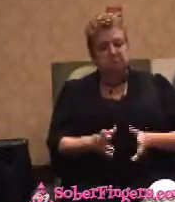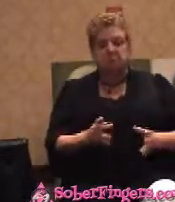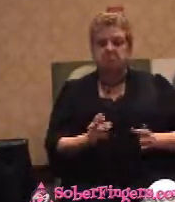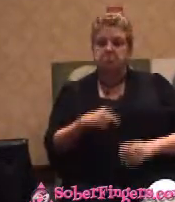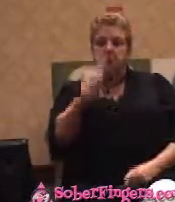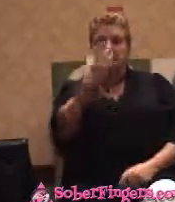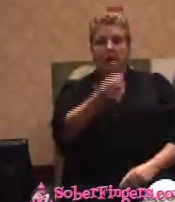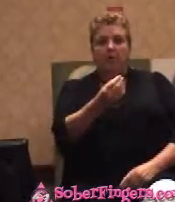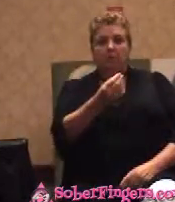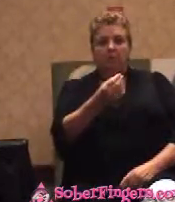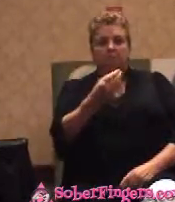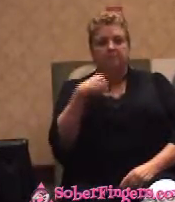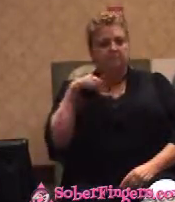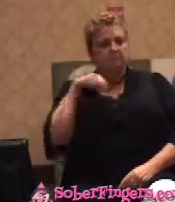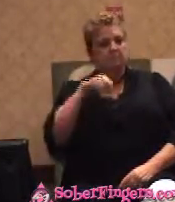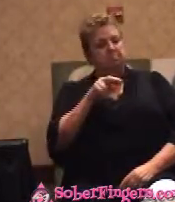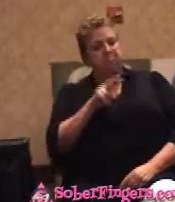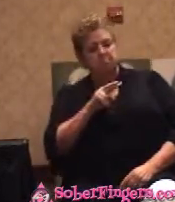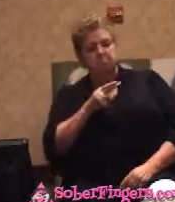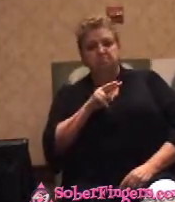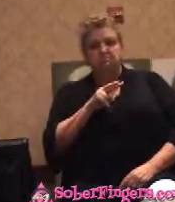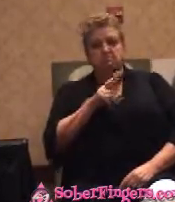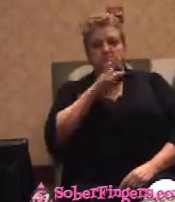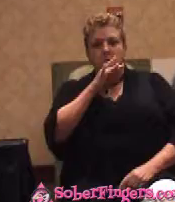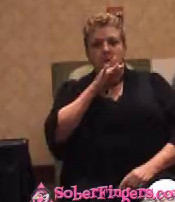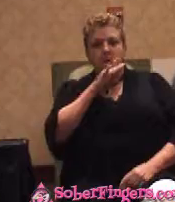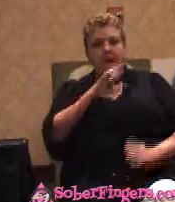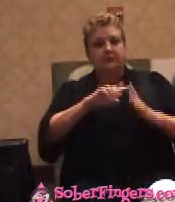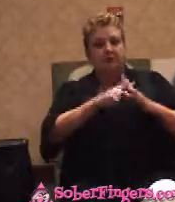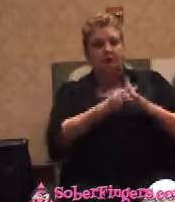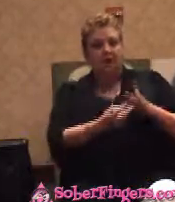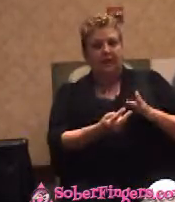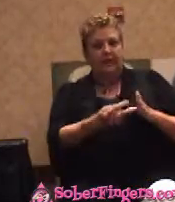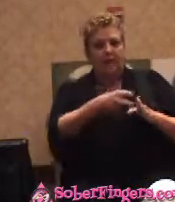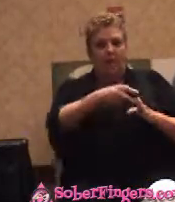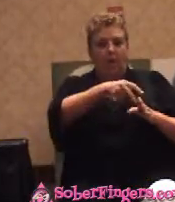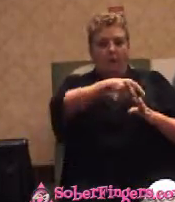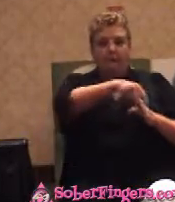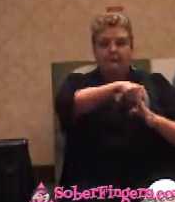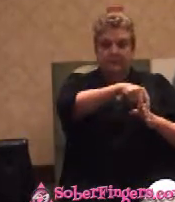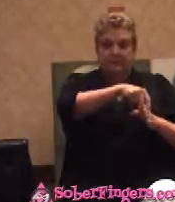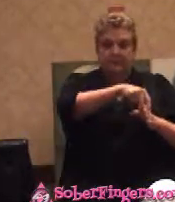I went out and washed it. She started to get on the bicycle and she fell.